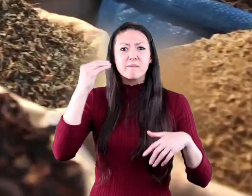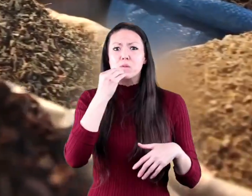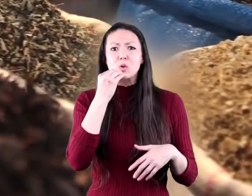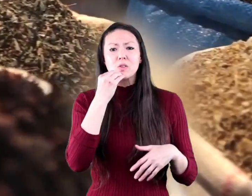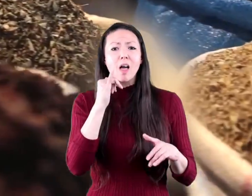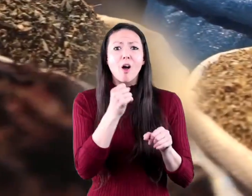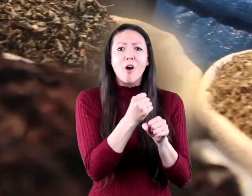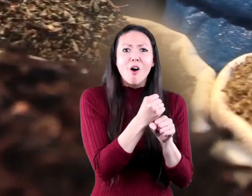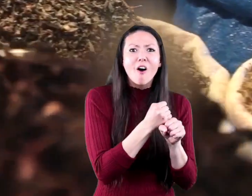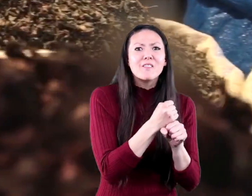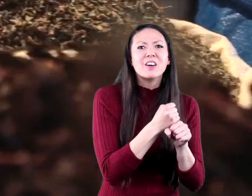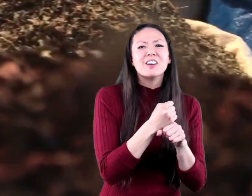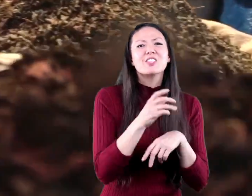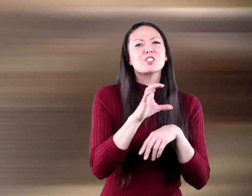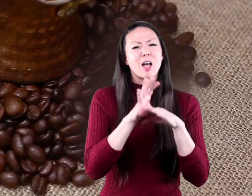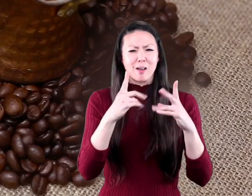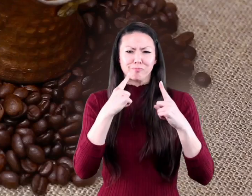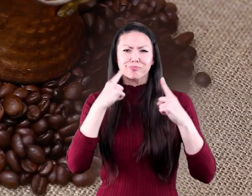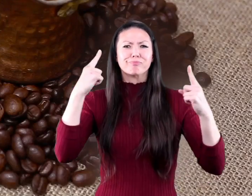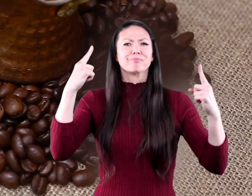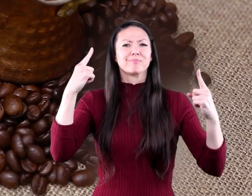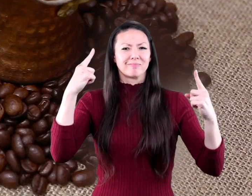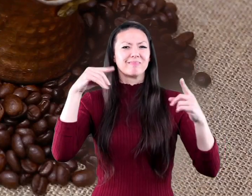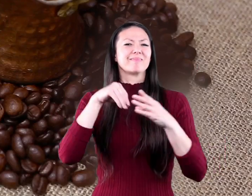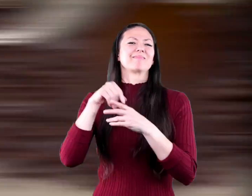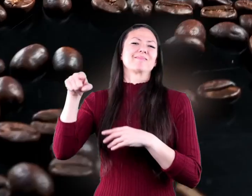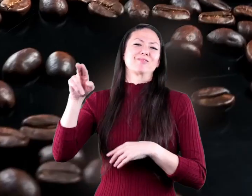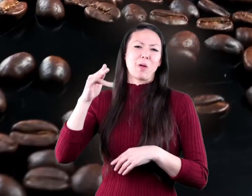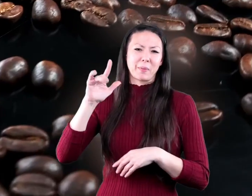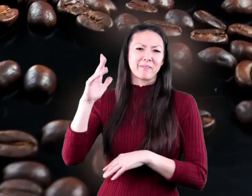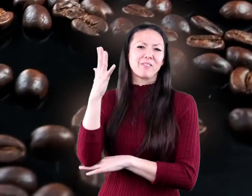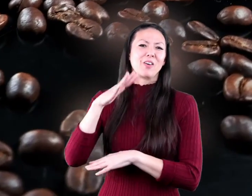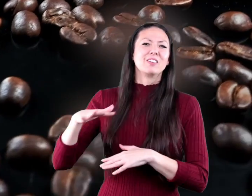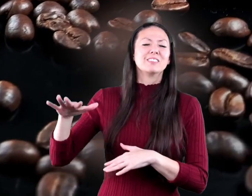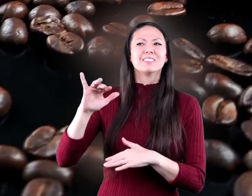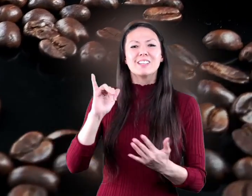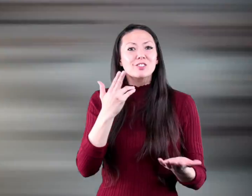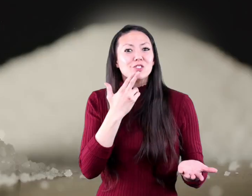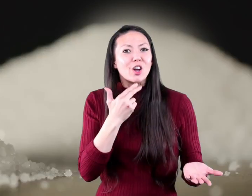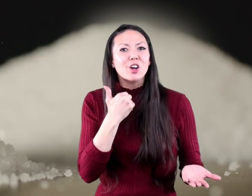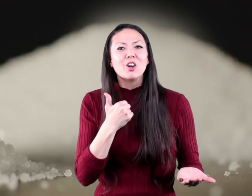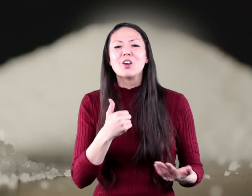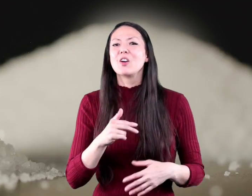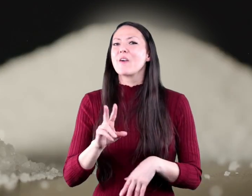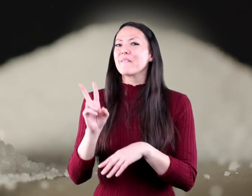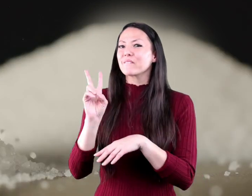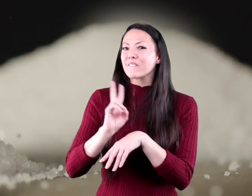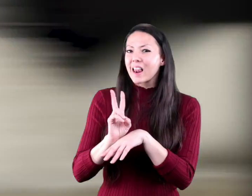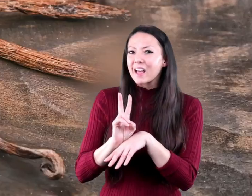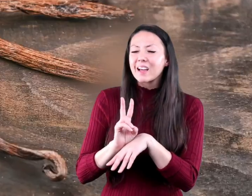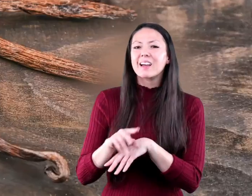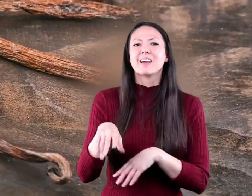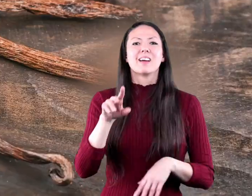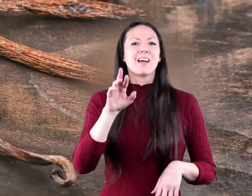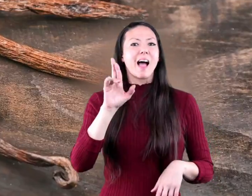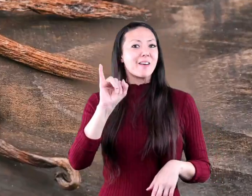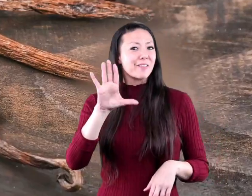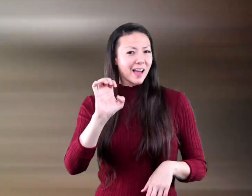-known foods like coffee chocolate sugar vanilla and